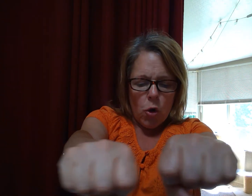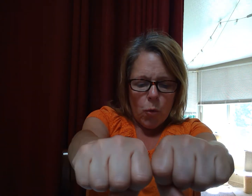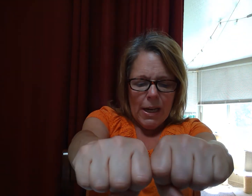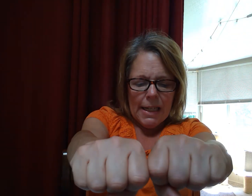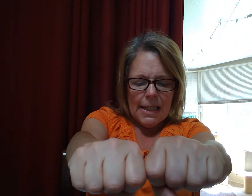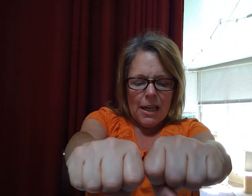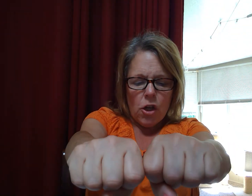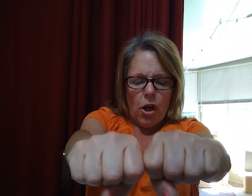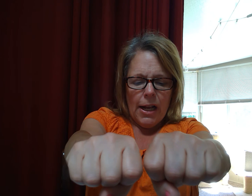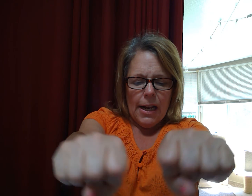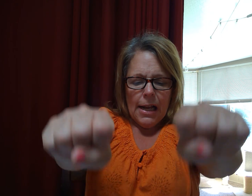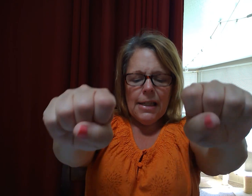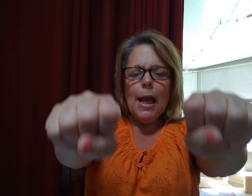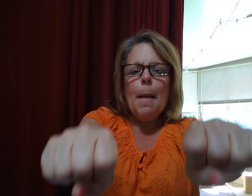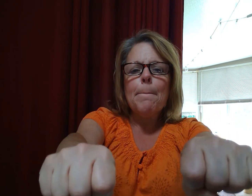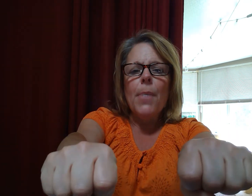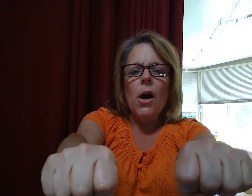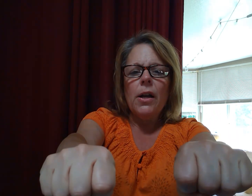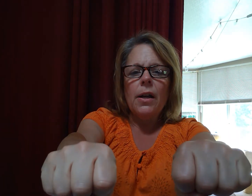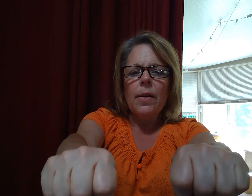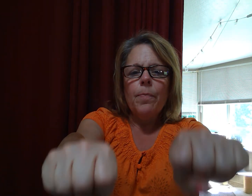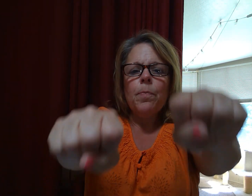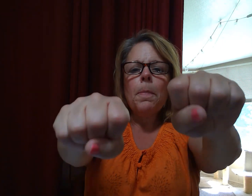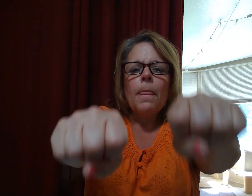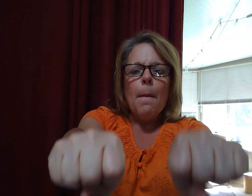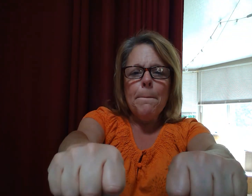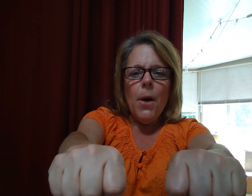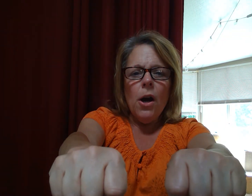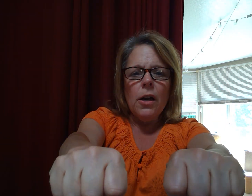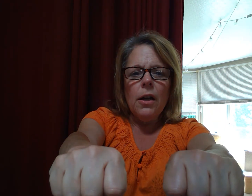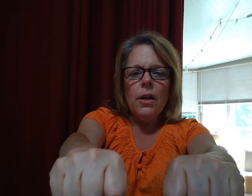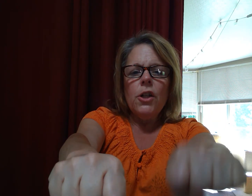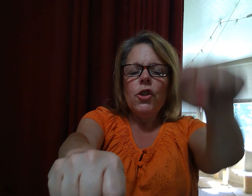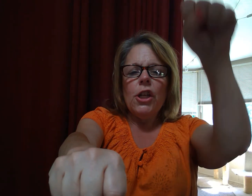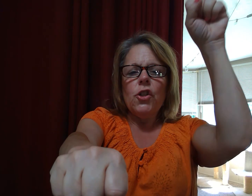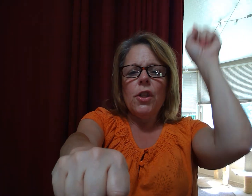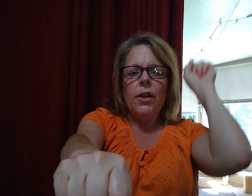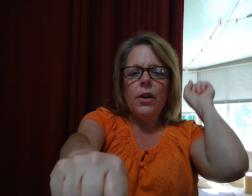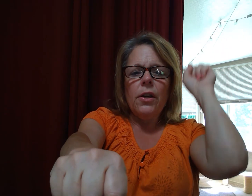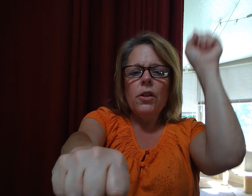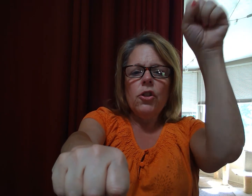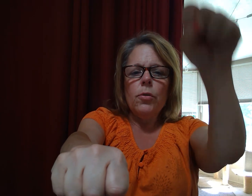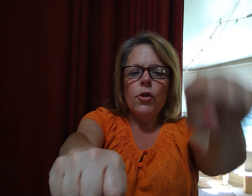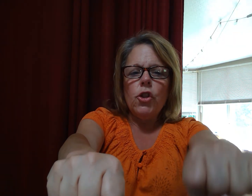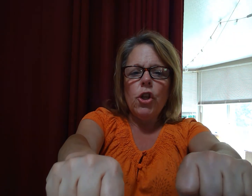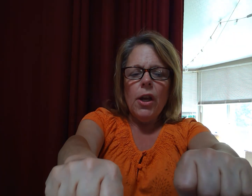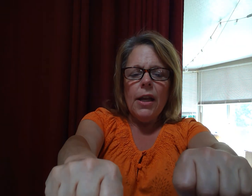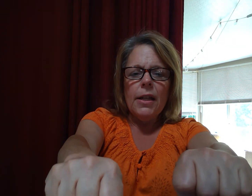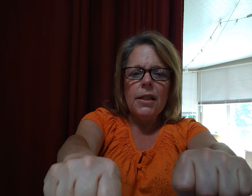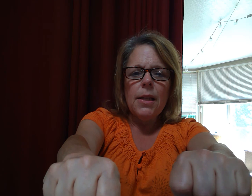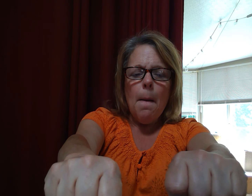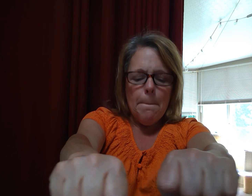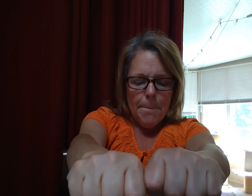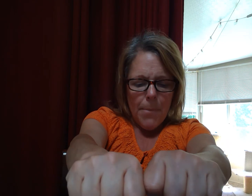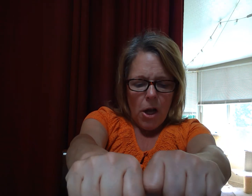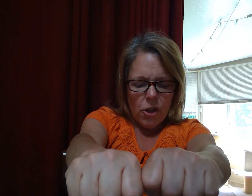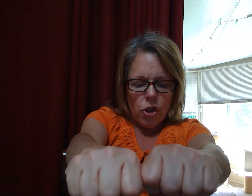greet. Good. Say mug. Mug. Change the g to ch and it's much.